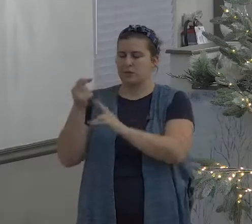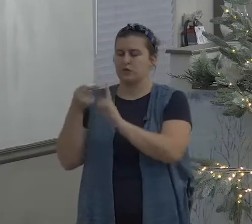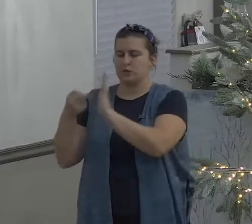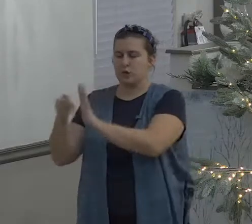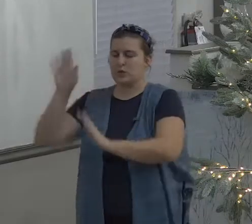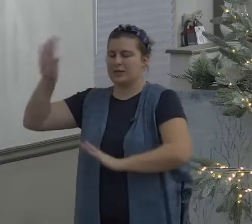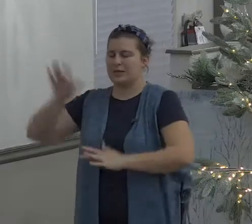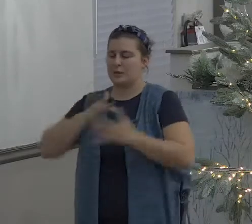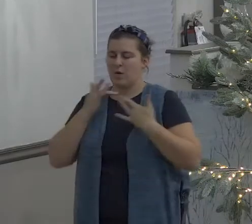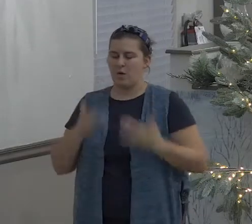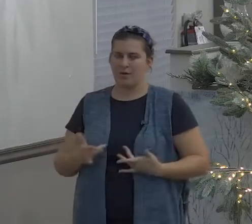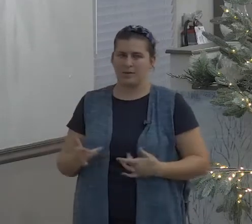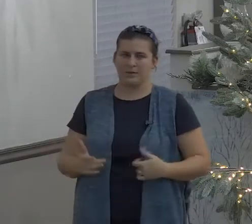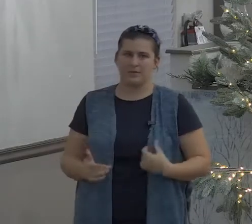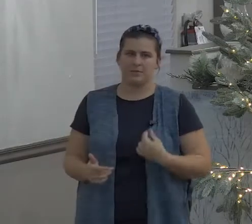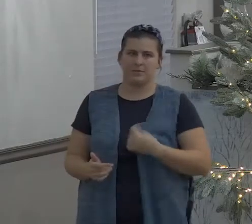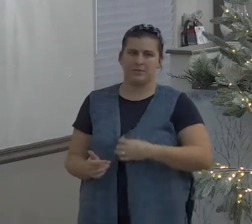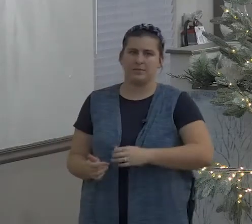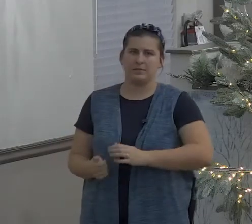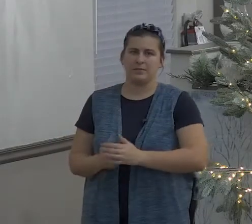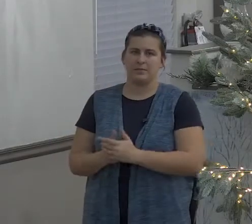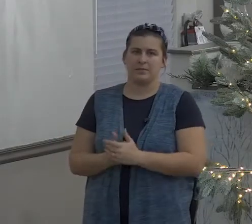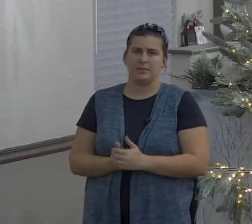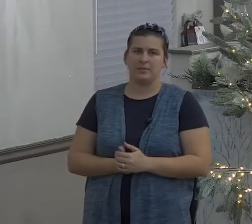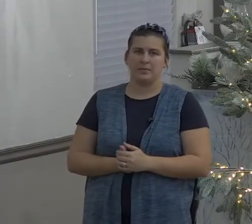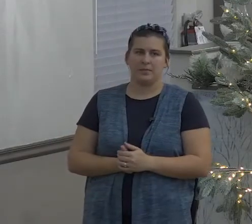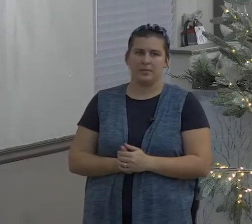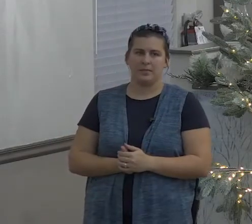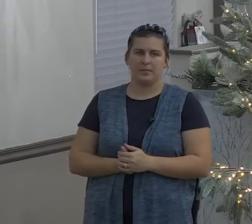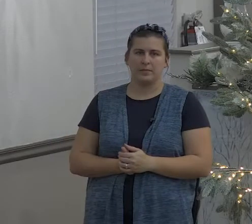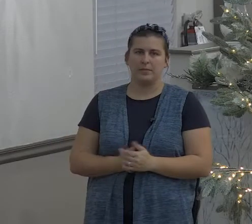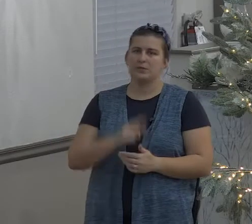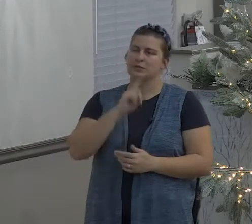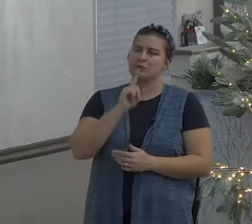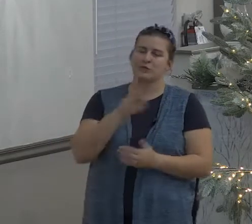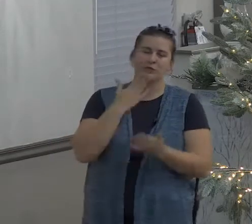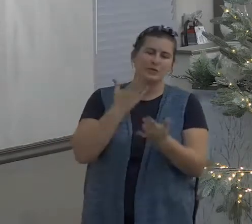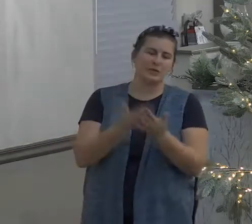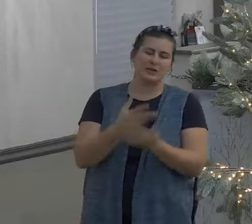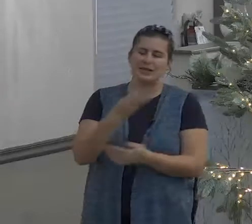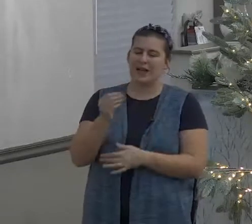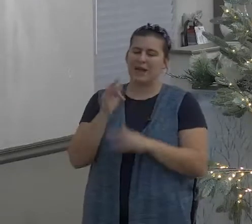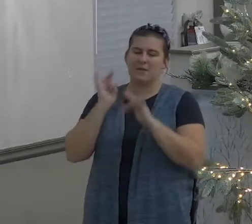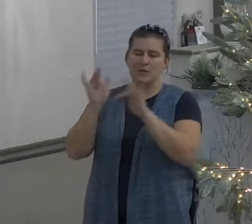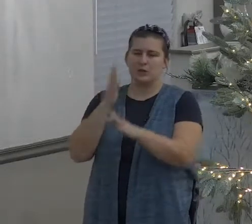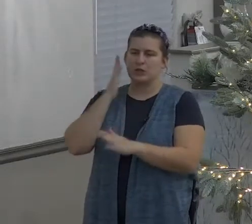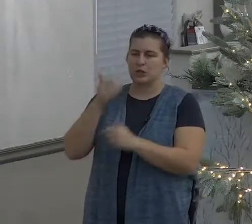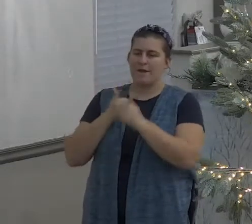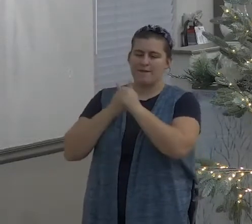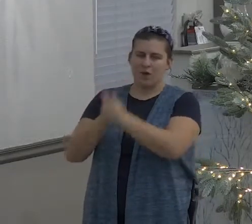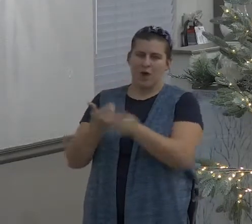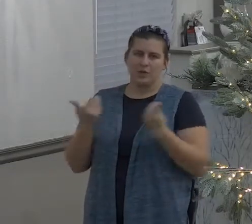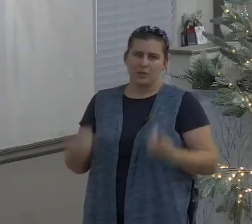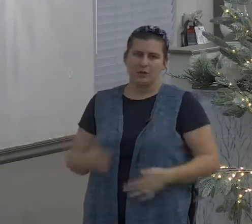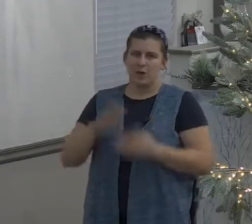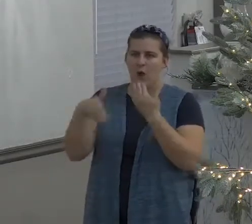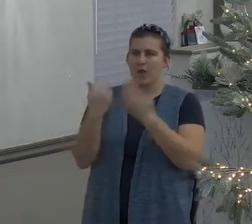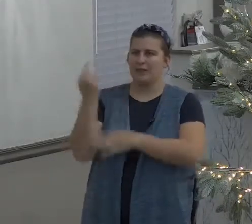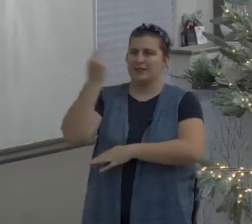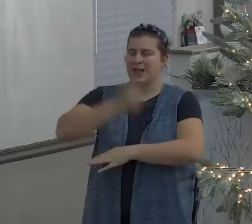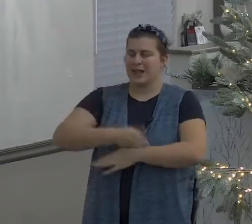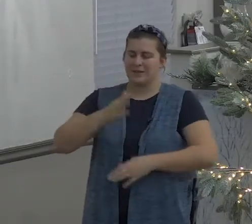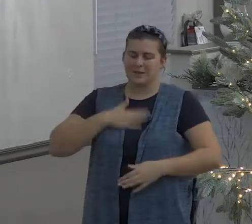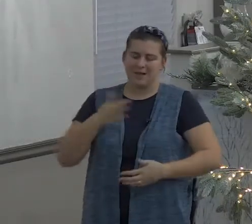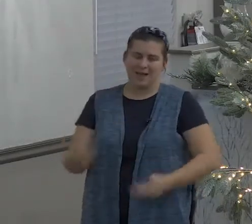goodness leads to repentance and mercy leads to salvation goodness is the hand of God and mercy is the heart of